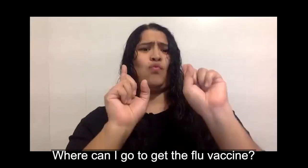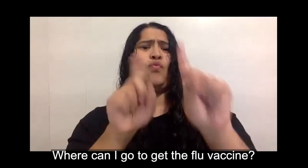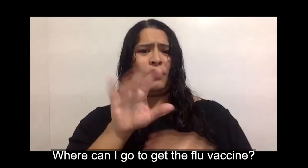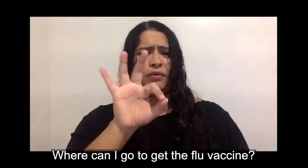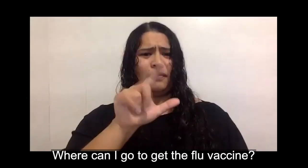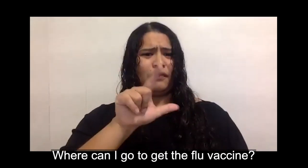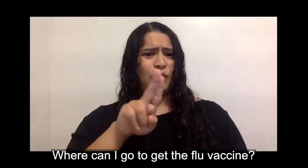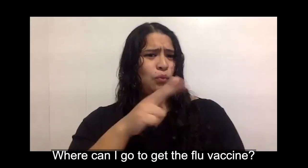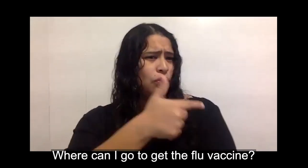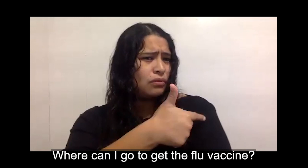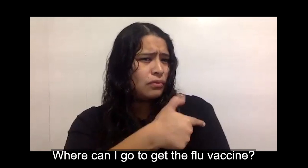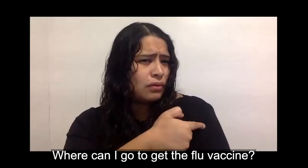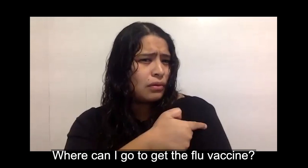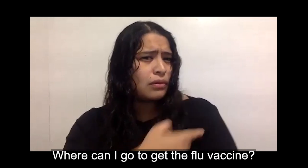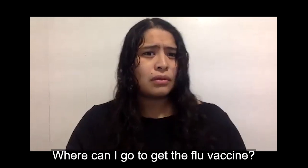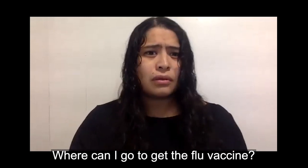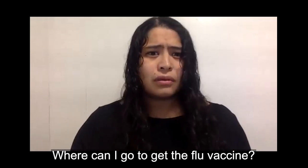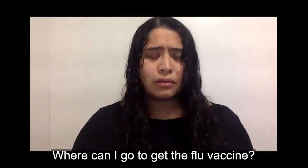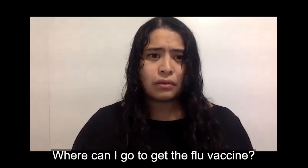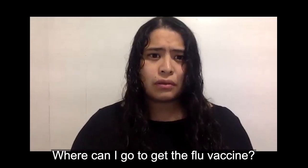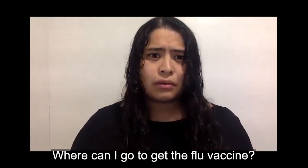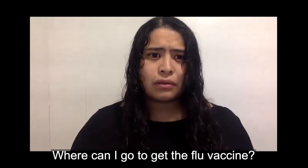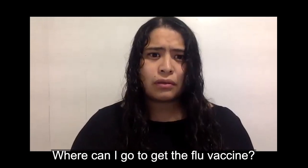Where can I go to get the flu vaccine?